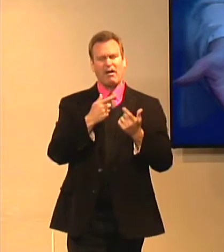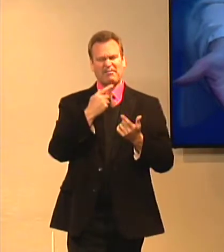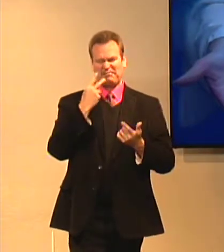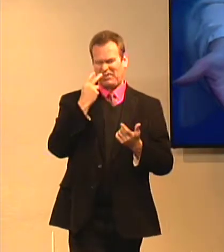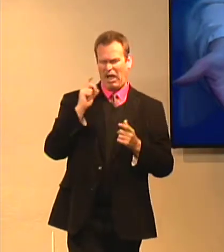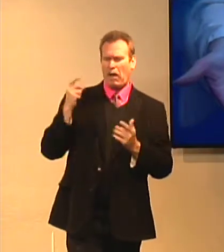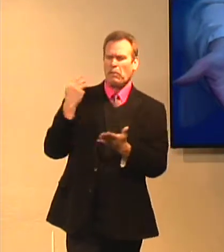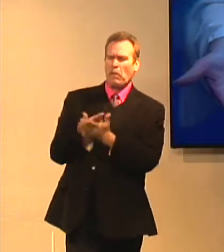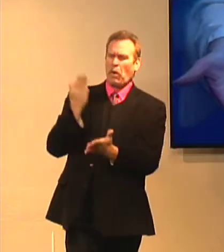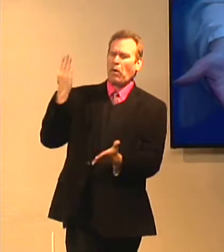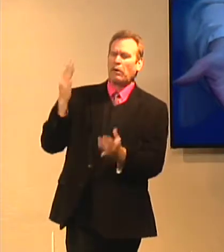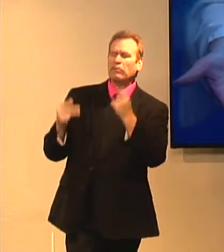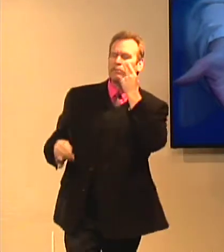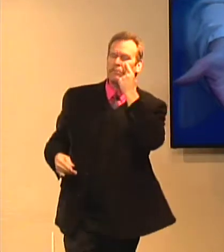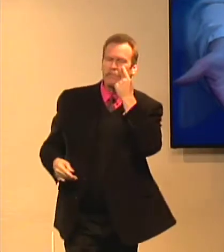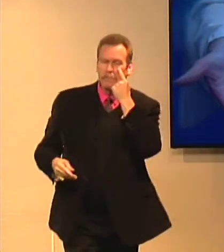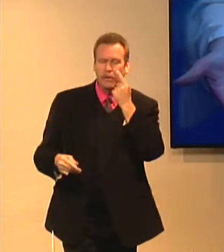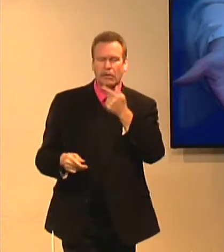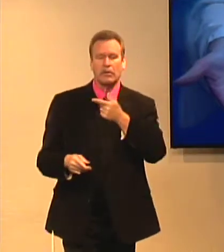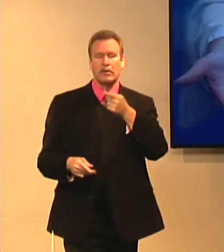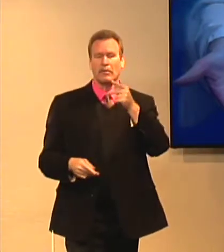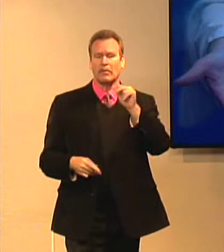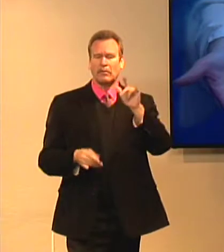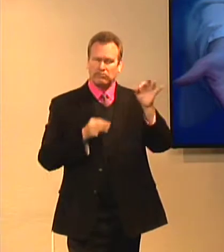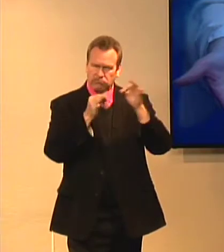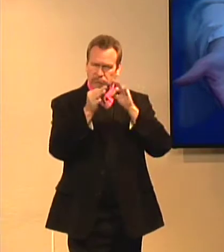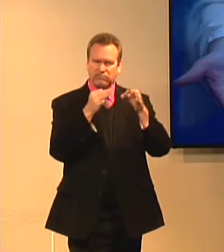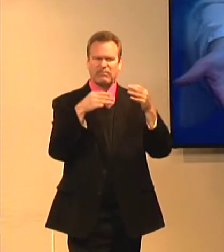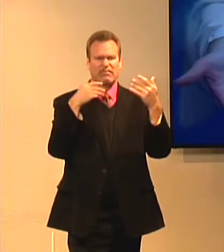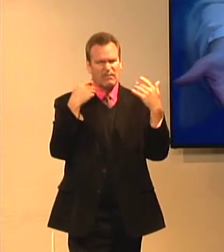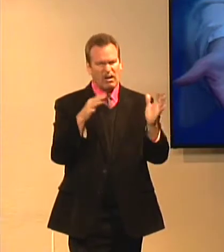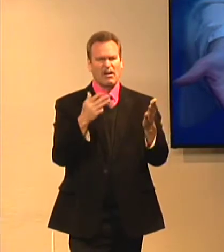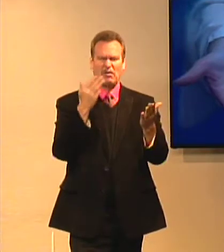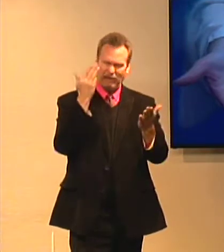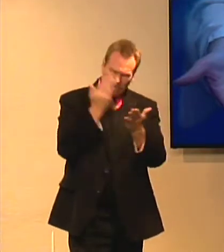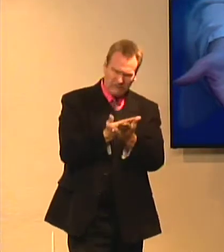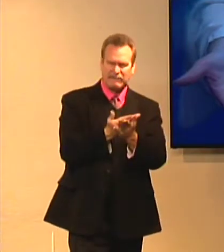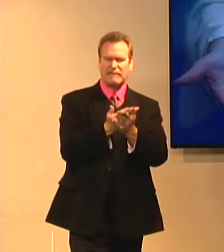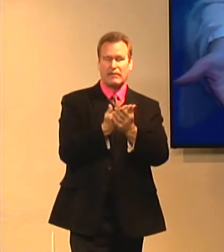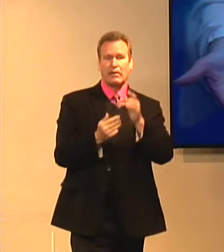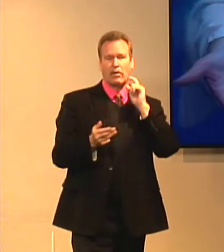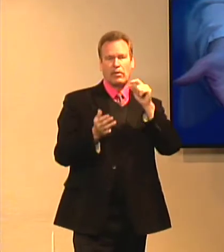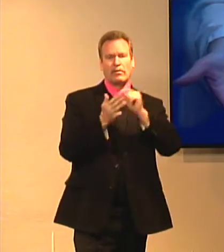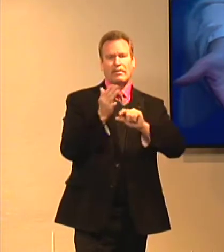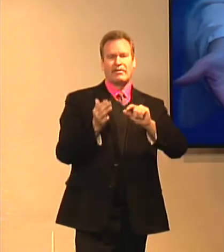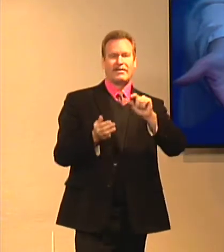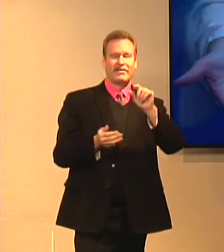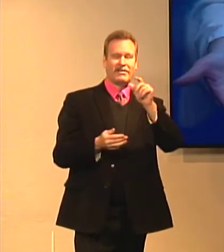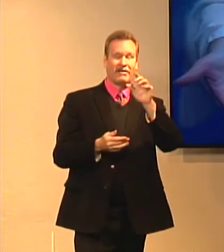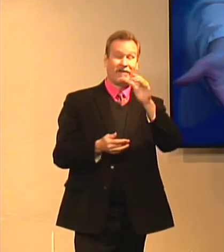resurrection. The proof, the facts, it wasn't just something good they know. He had facts to back up his statements.